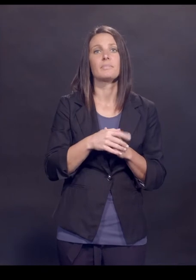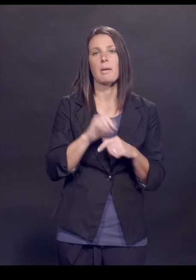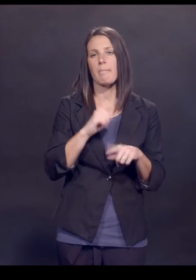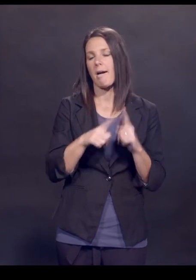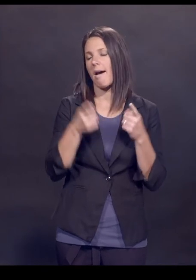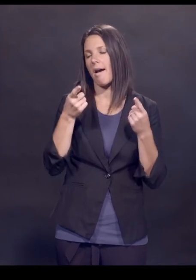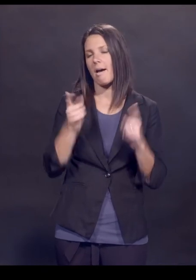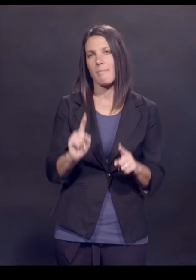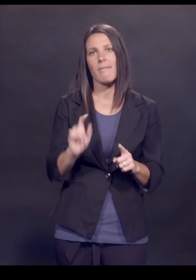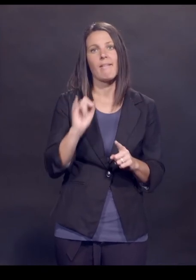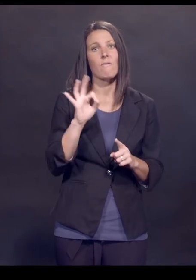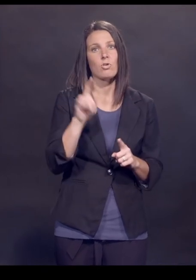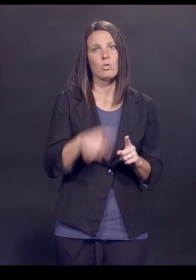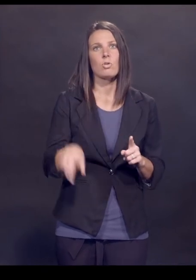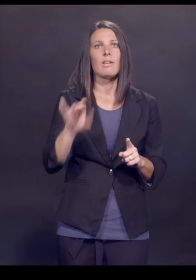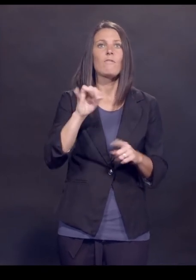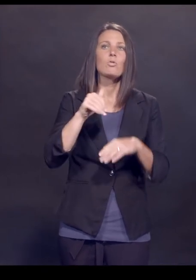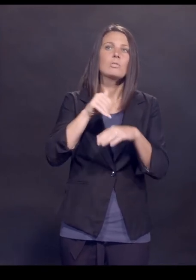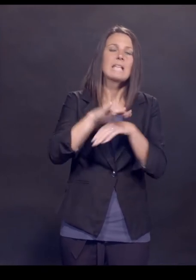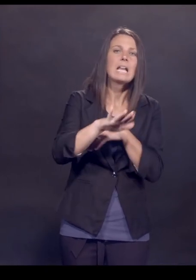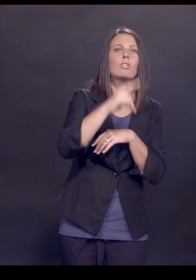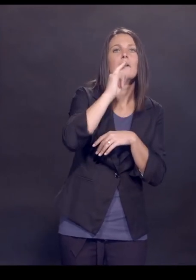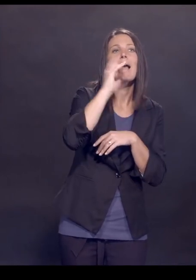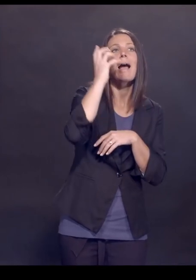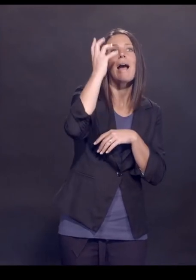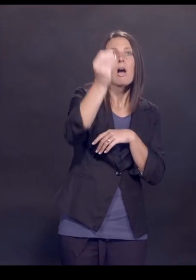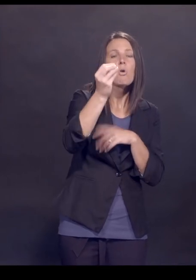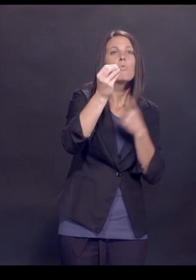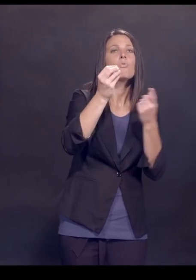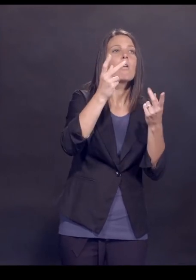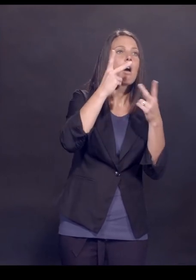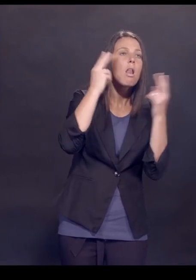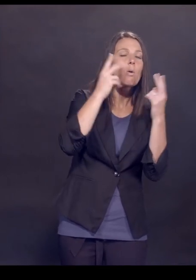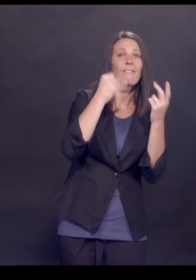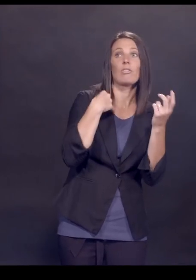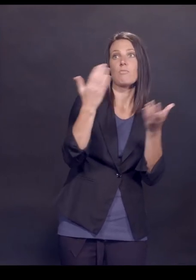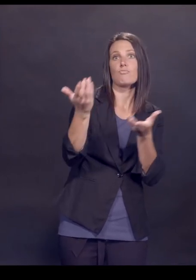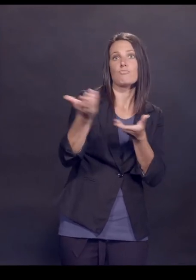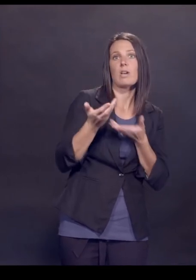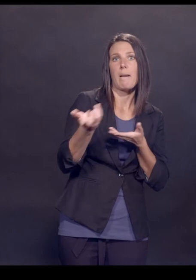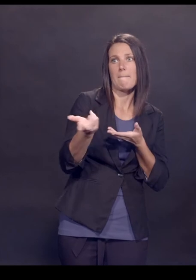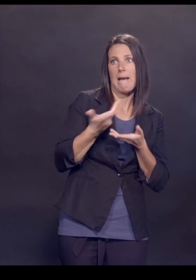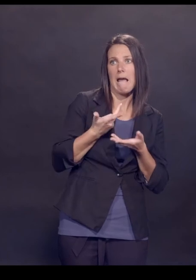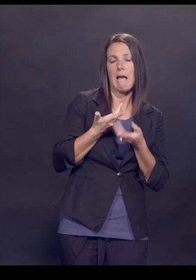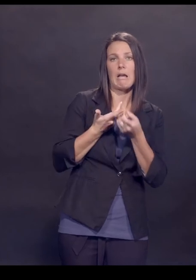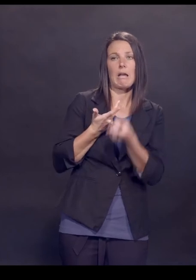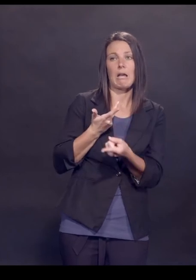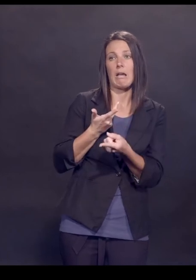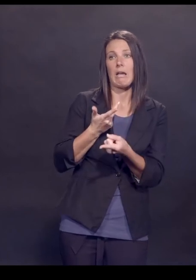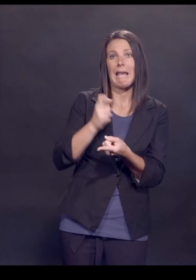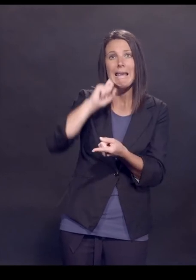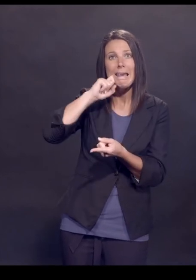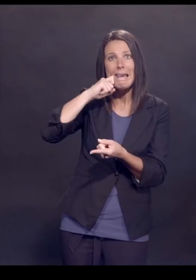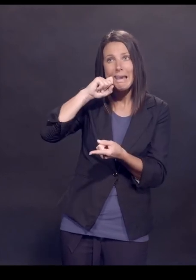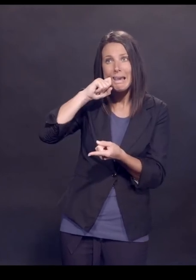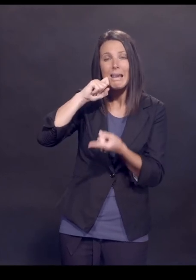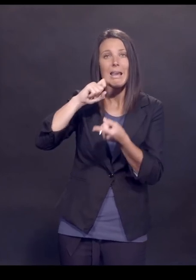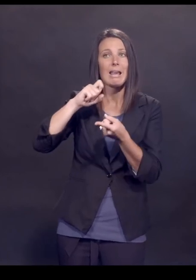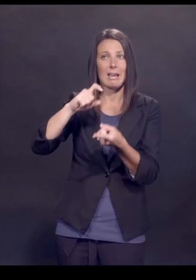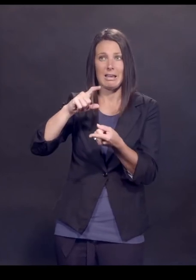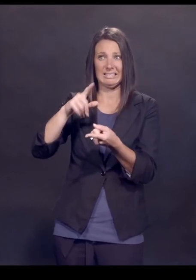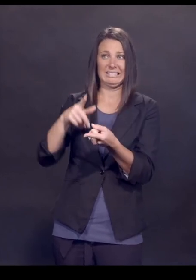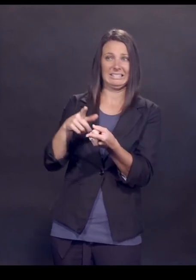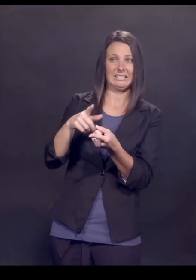Nonetheless, I think if, you know, you send your children out trick-or-treating, they come back with a candy apple from a house that you don't know, but you don't know who lives there